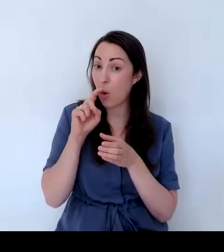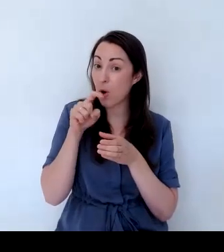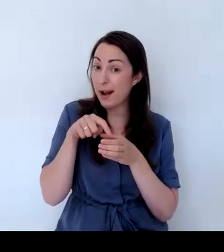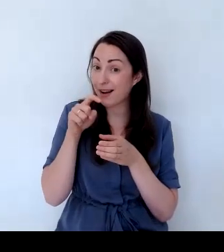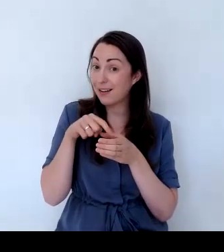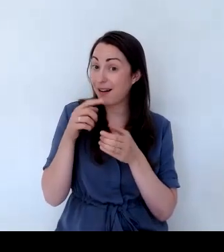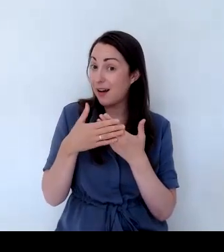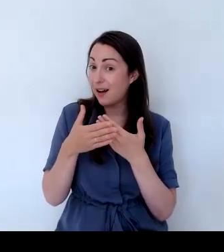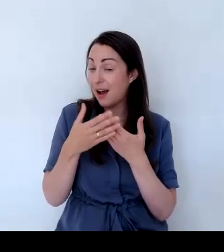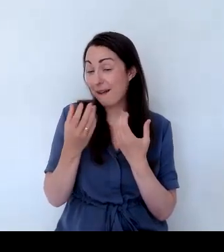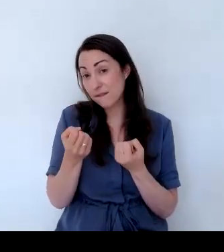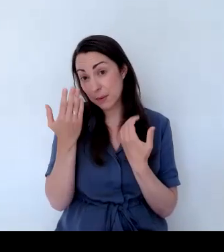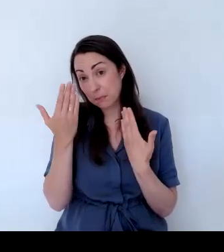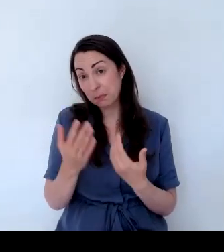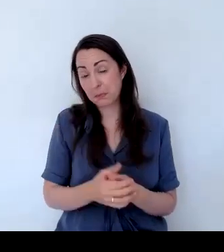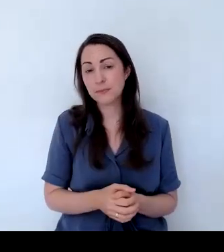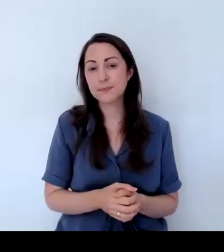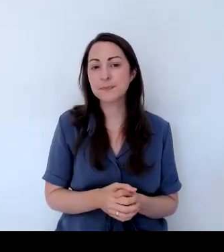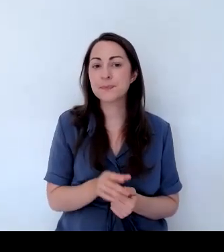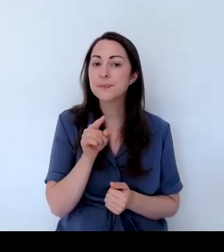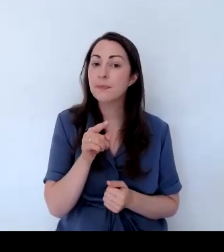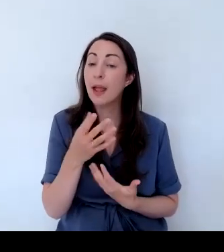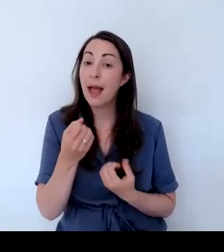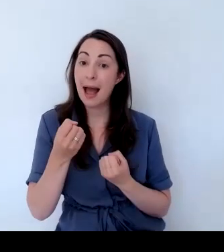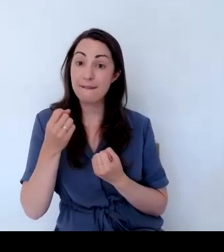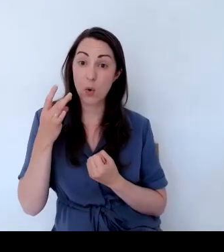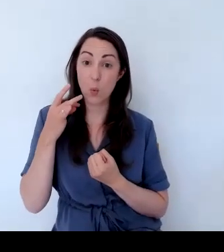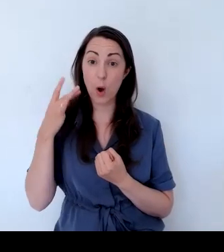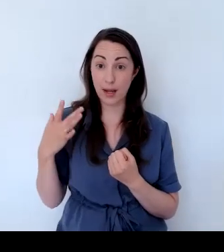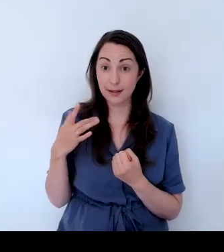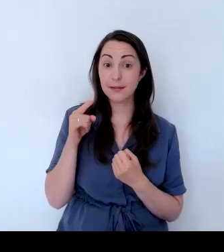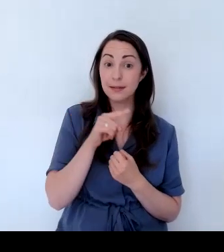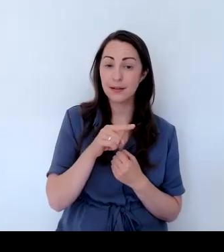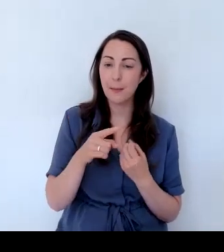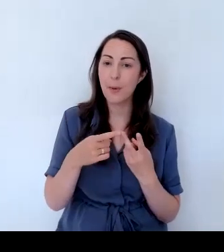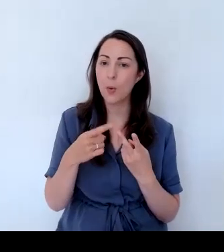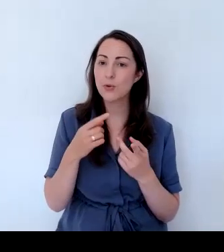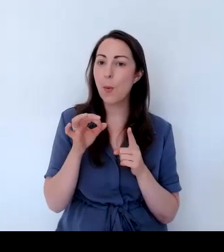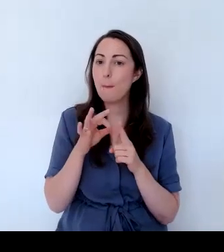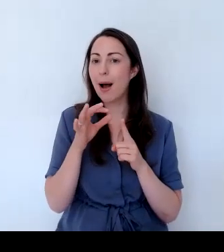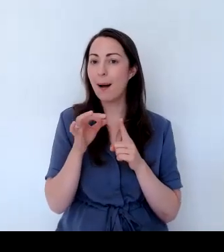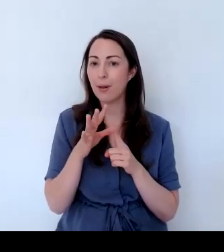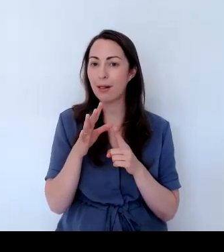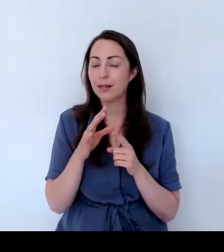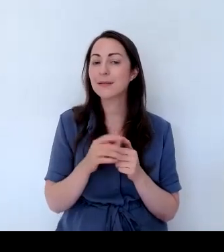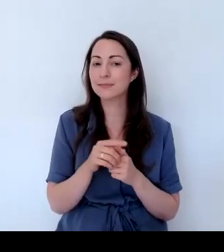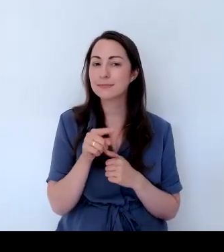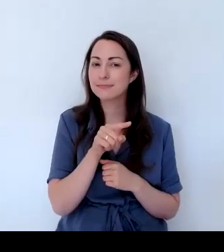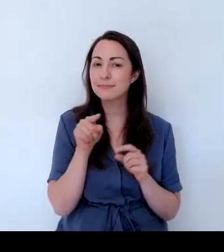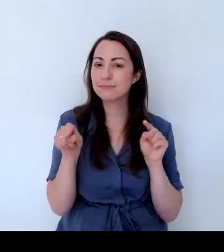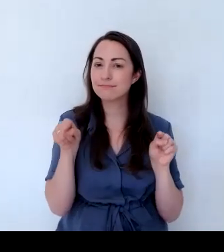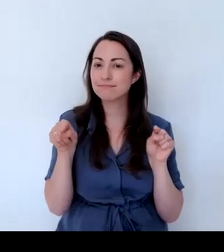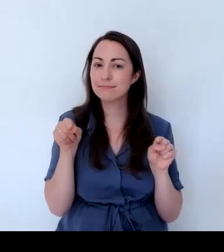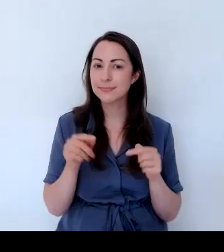Okay, as well as white, there's a purple variety, which I draw as well. I'll show you the